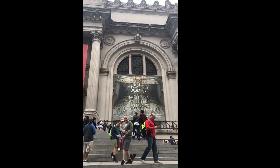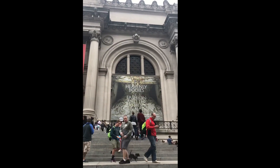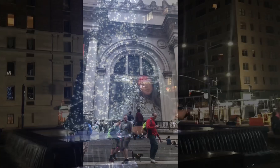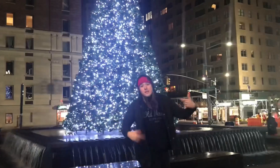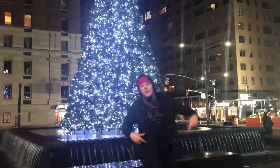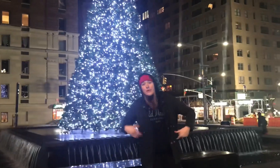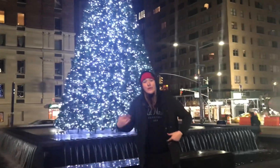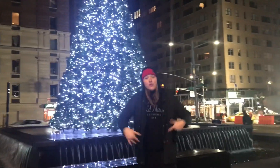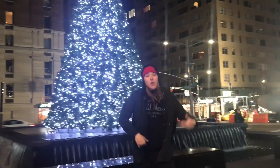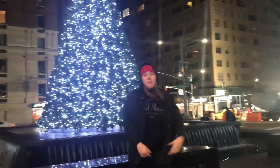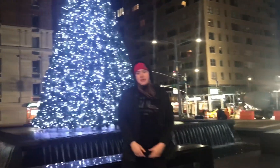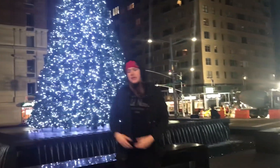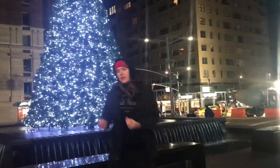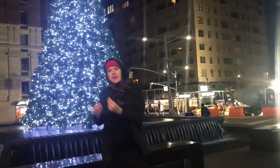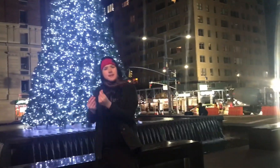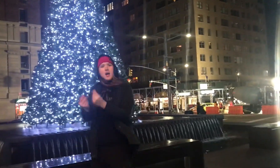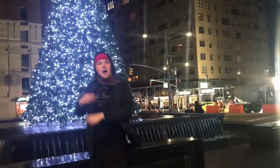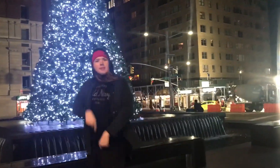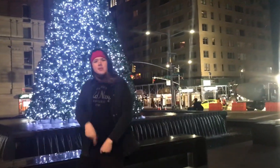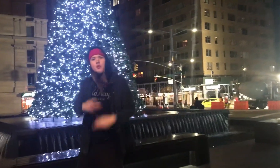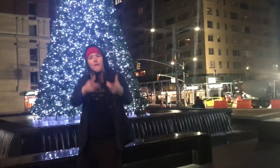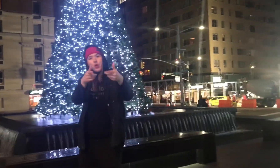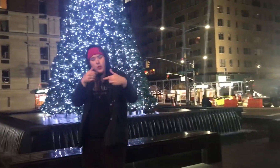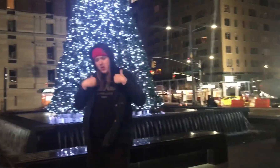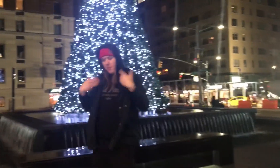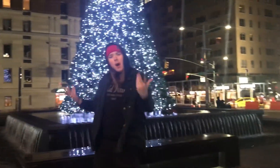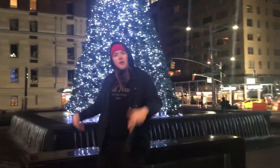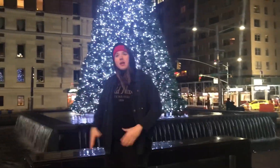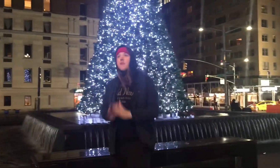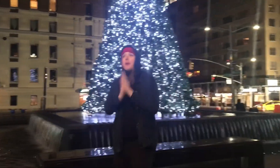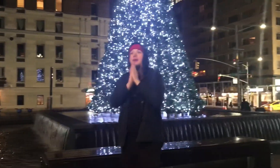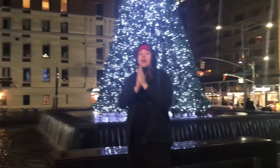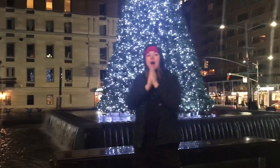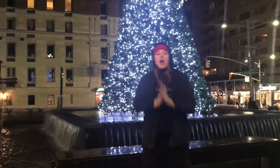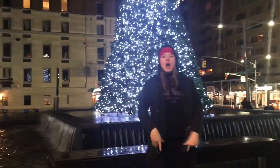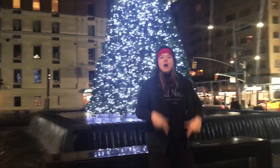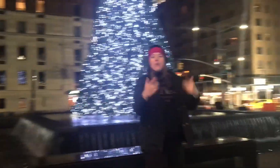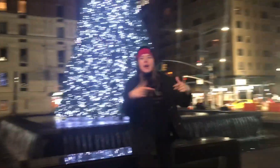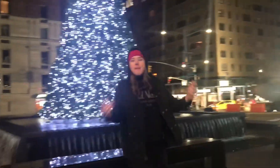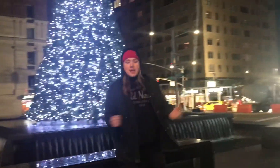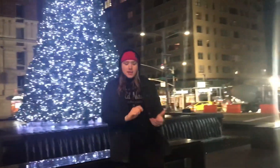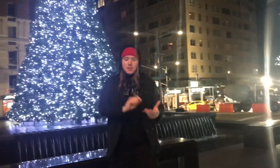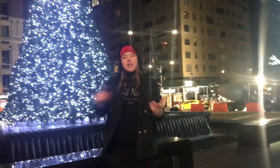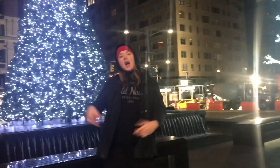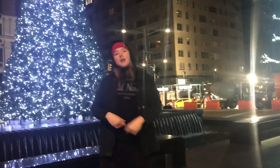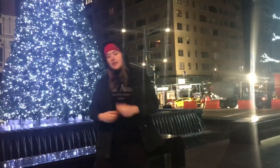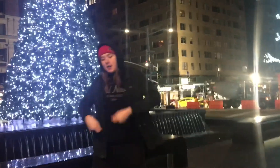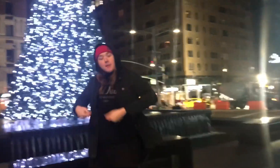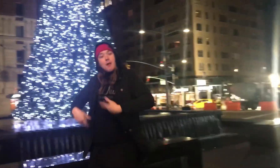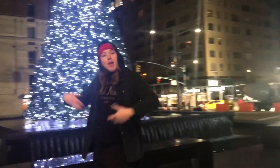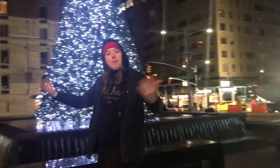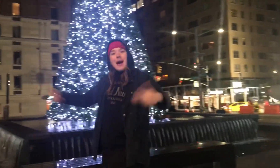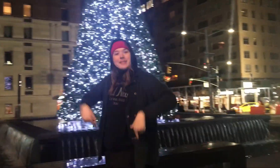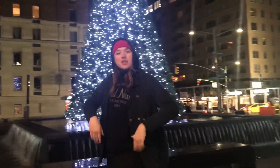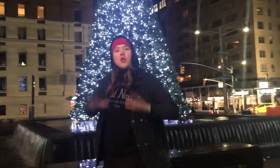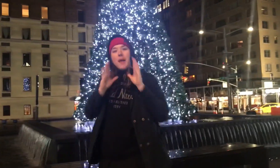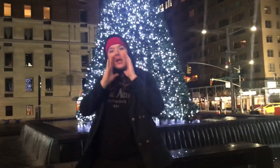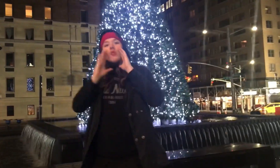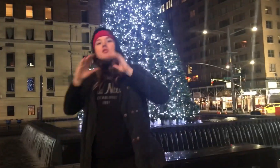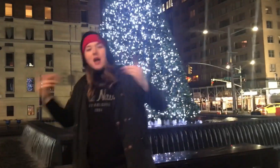Please avoid all the trauma. Get some commas, do it for you and your mama. Give praise to Allah, write a manuscript, a saga. Toss them up pasta, you'll make